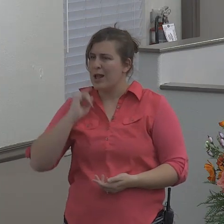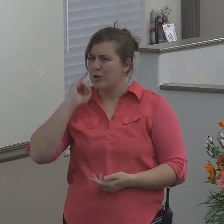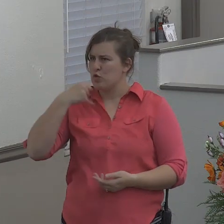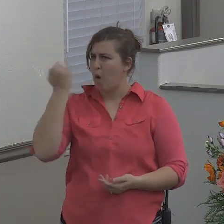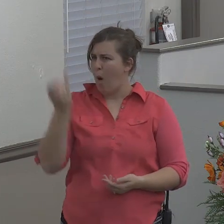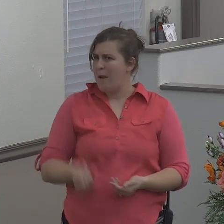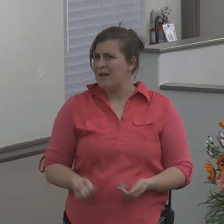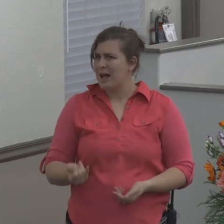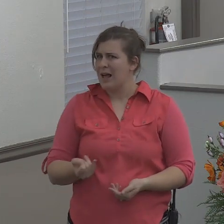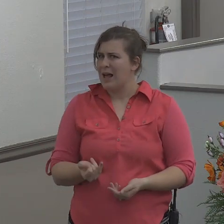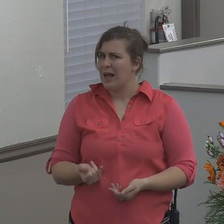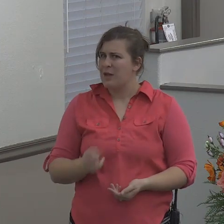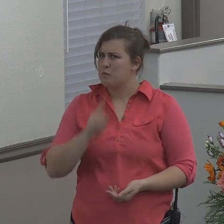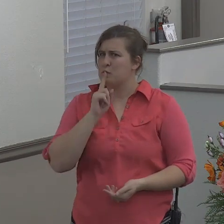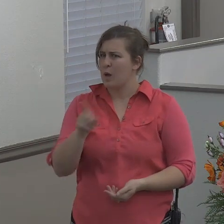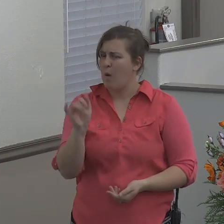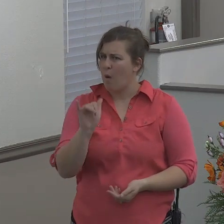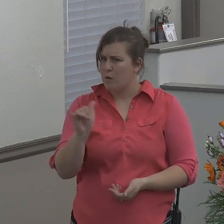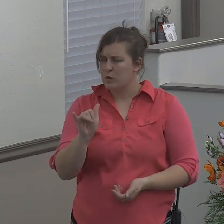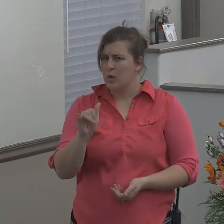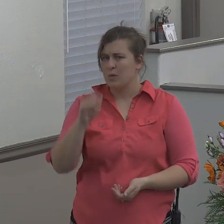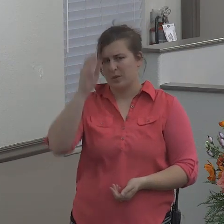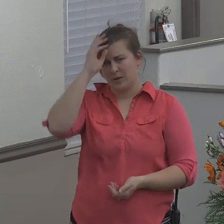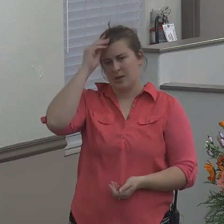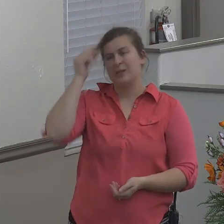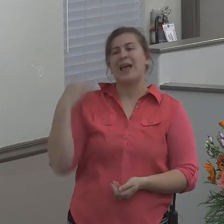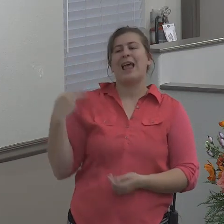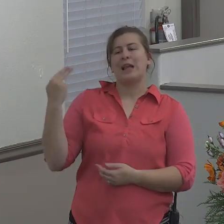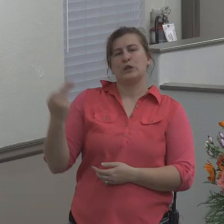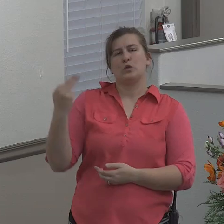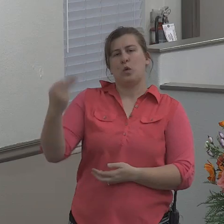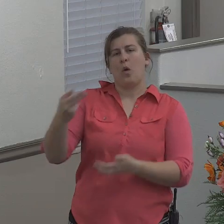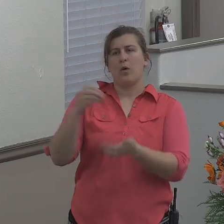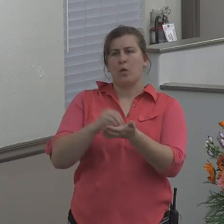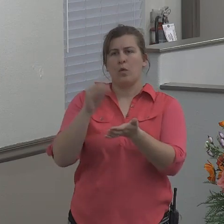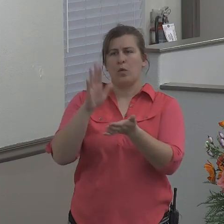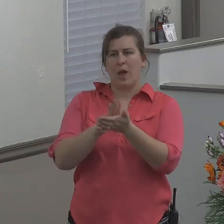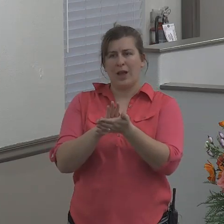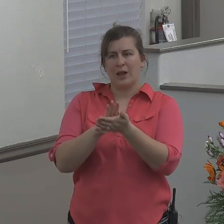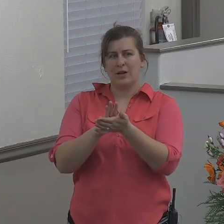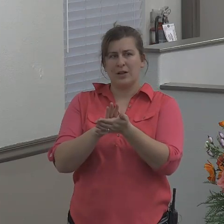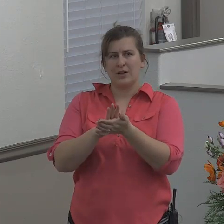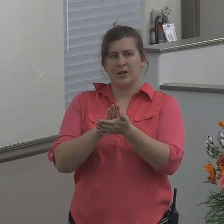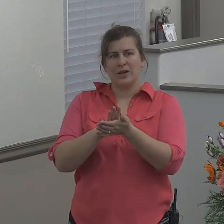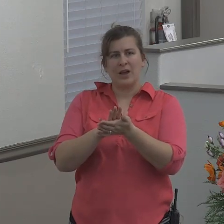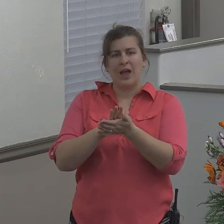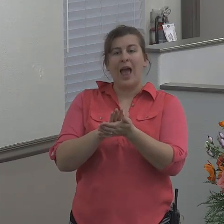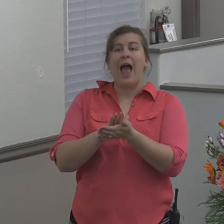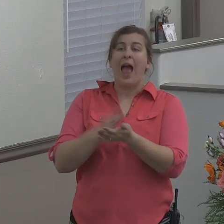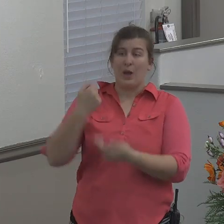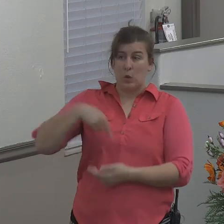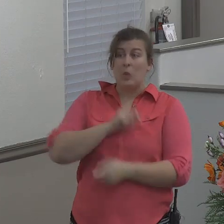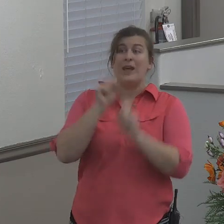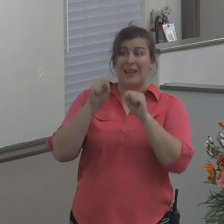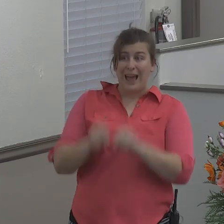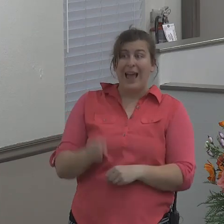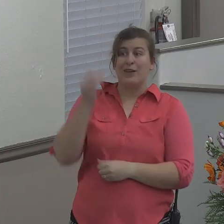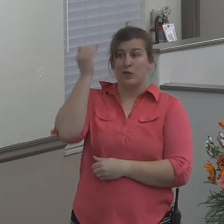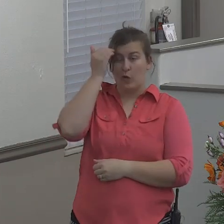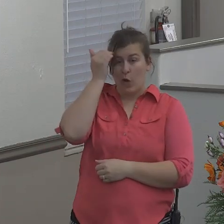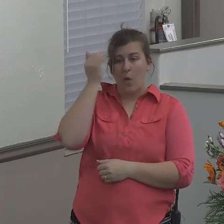This is a historical record and it is reasonable to conclude that Jonah